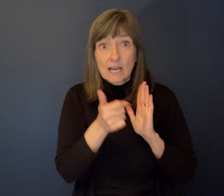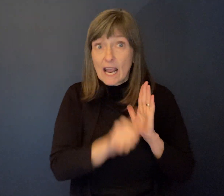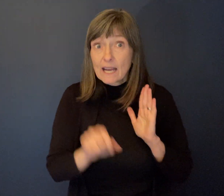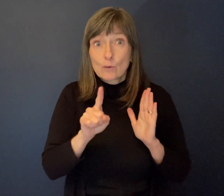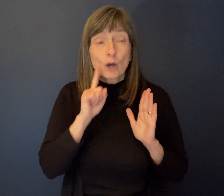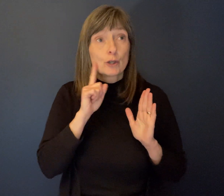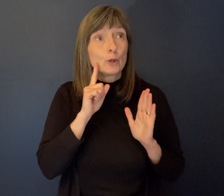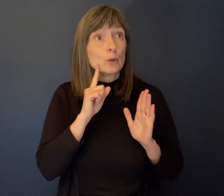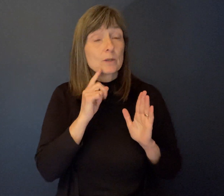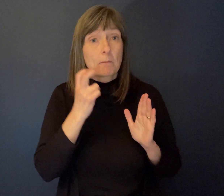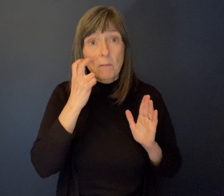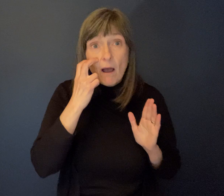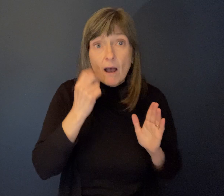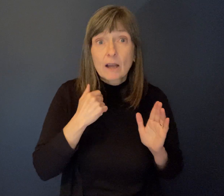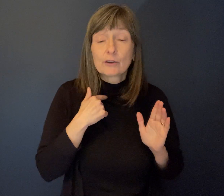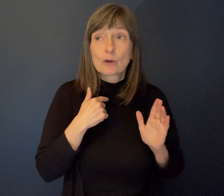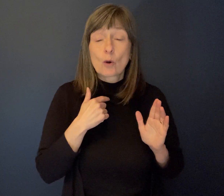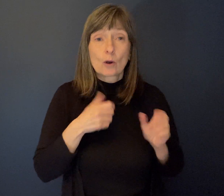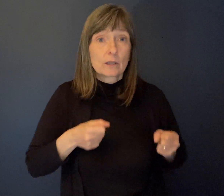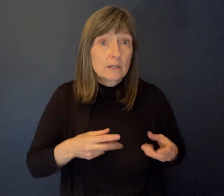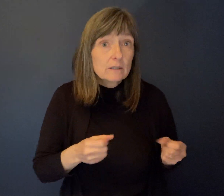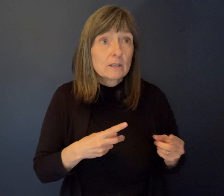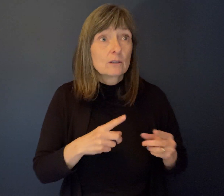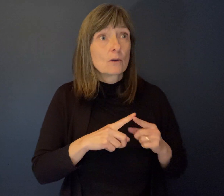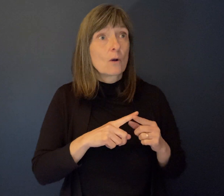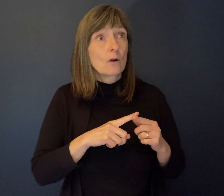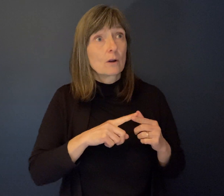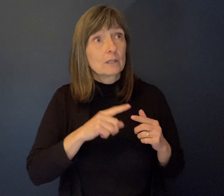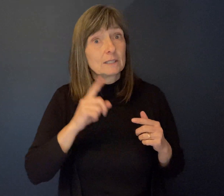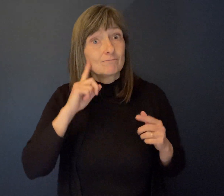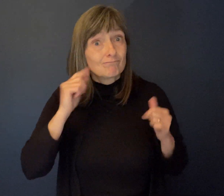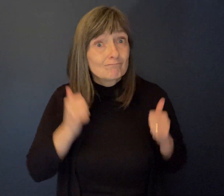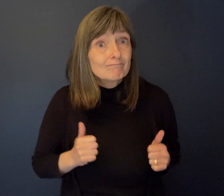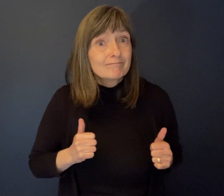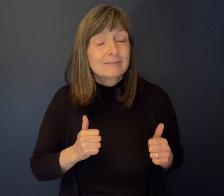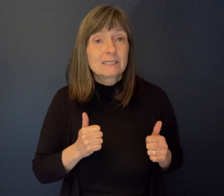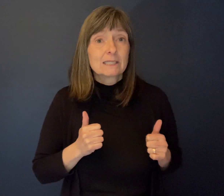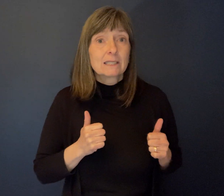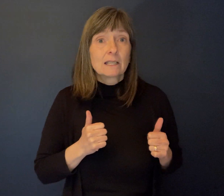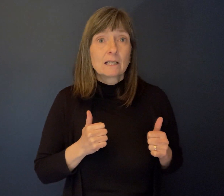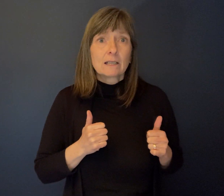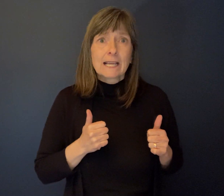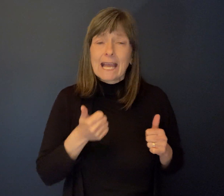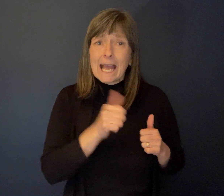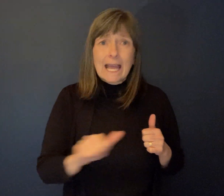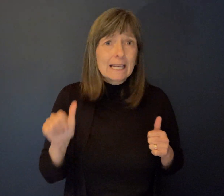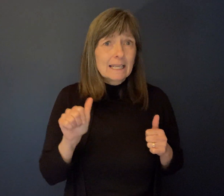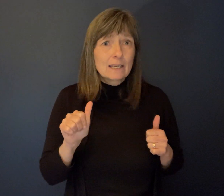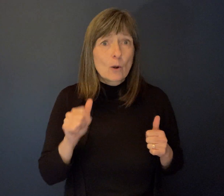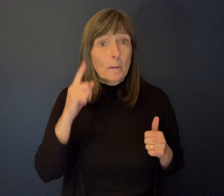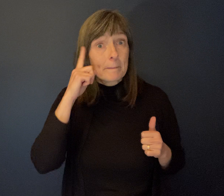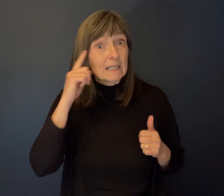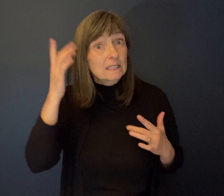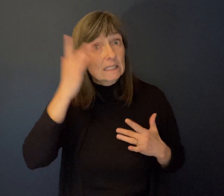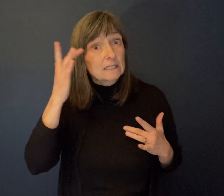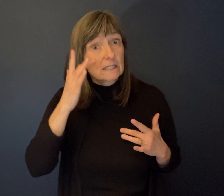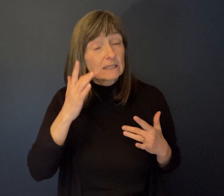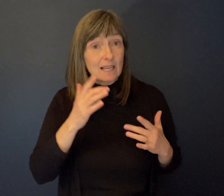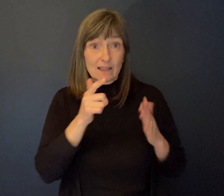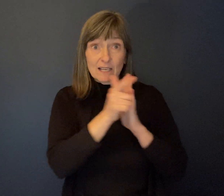lost their sight or people who had hearing issues. Um, even individuals who have, uh, mental illness. I mean, it was meant to